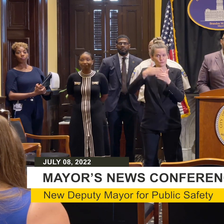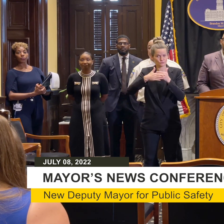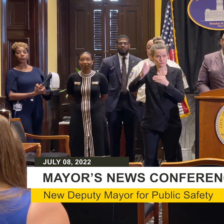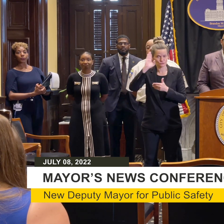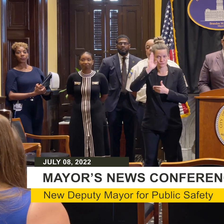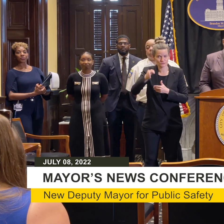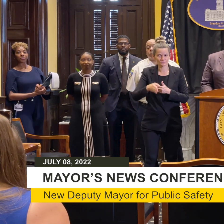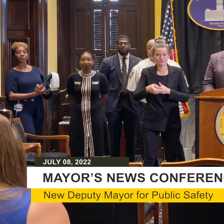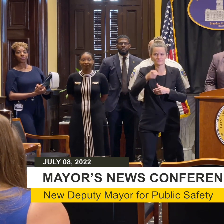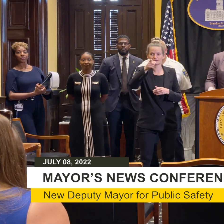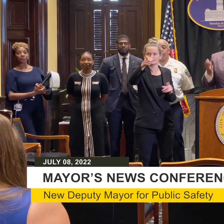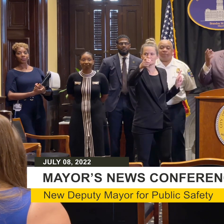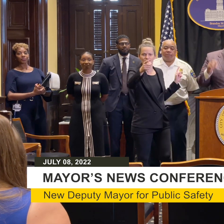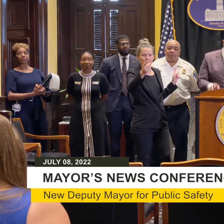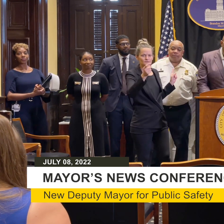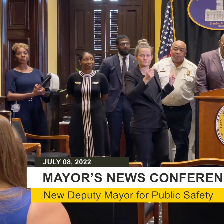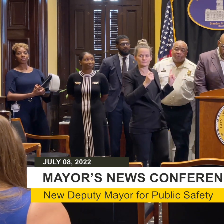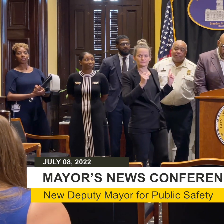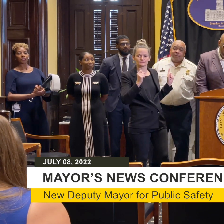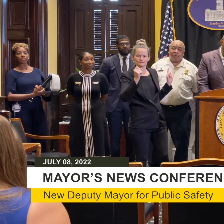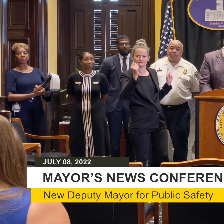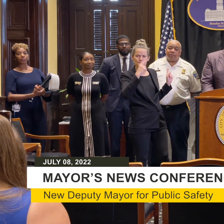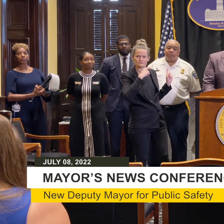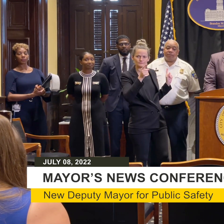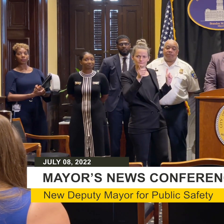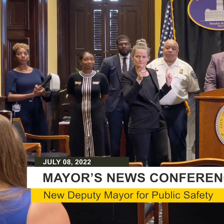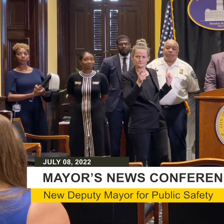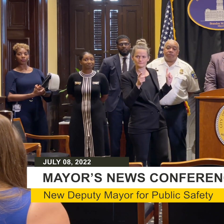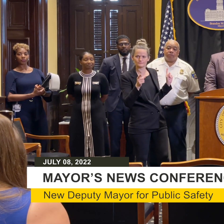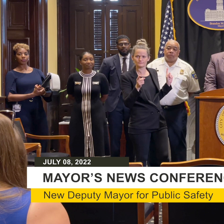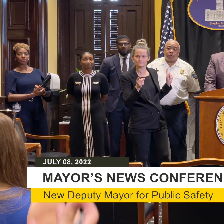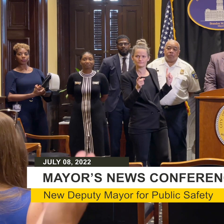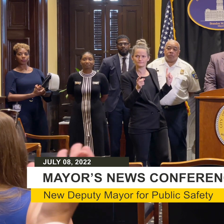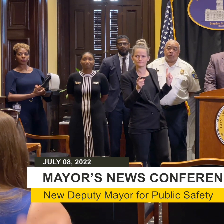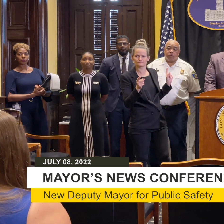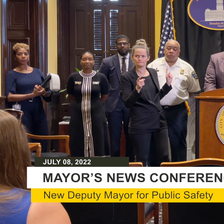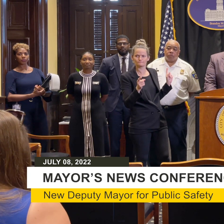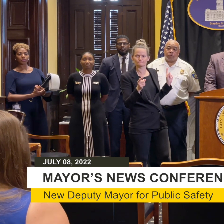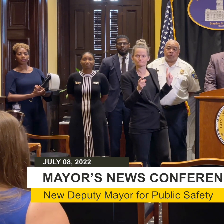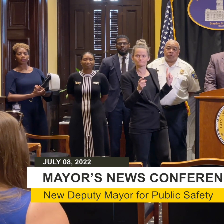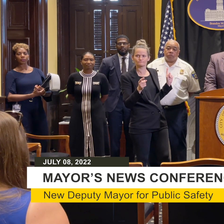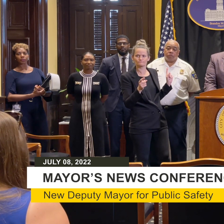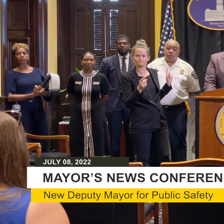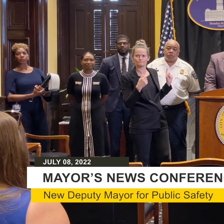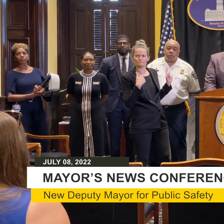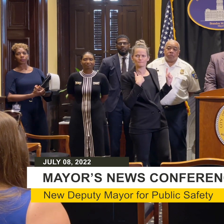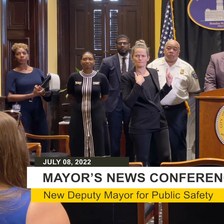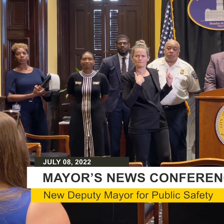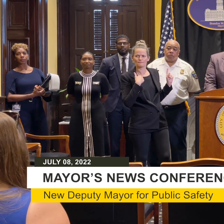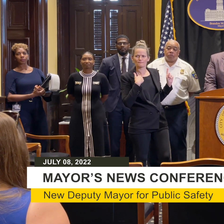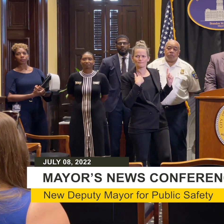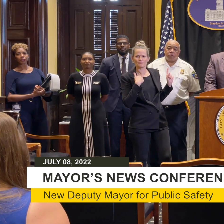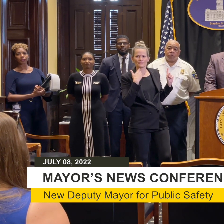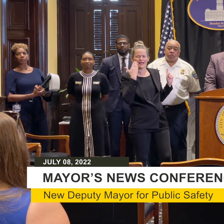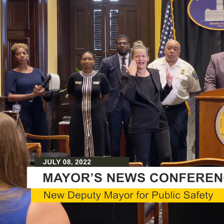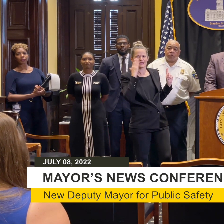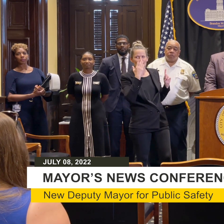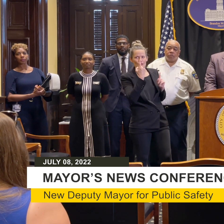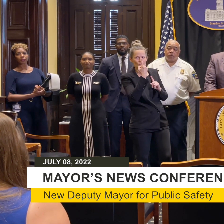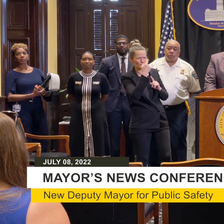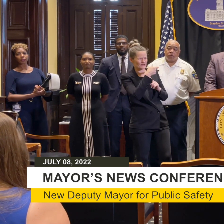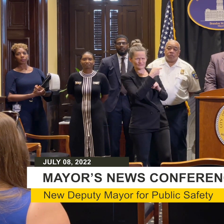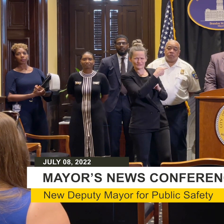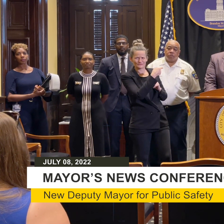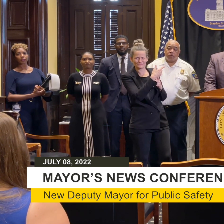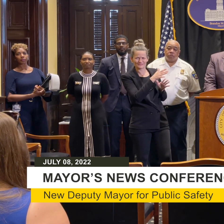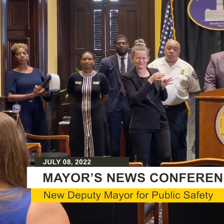Sorry. Go right ahead. Sorry. No. I don't know what you or the mayor or anyone can answer. How do you define success when it comes